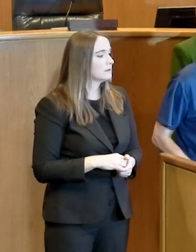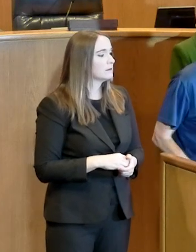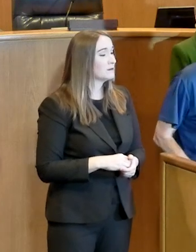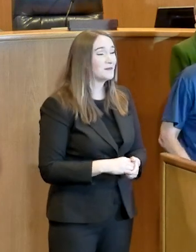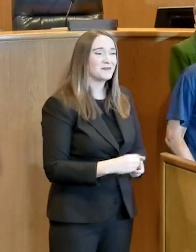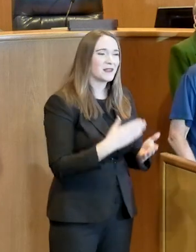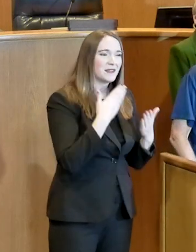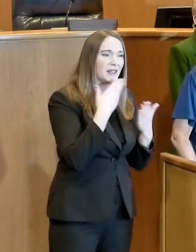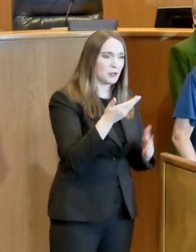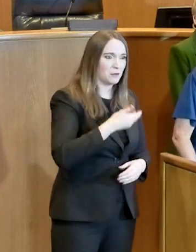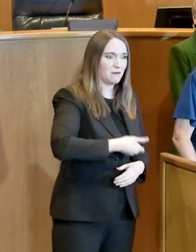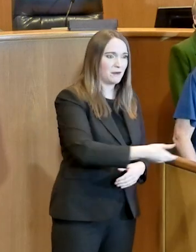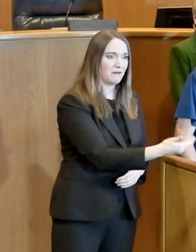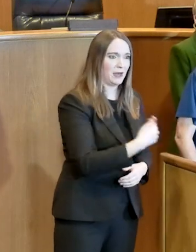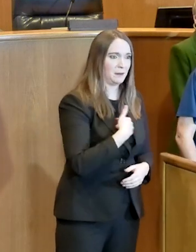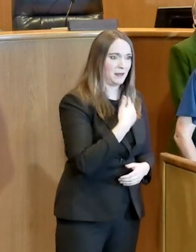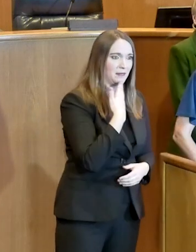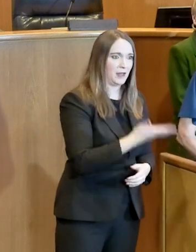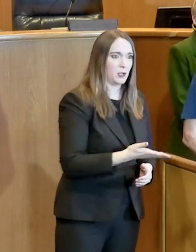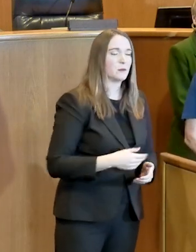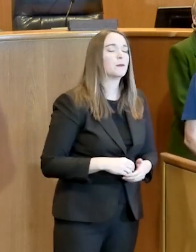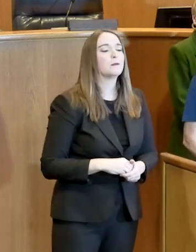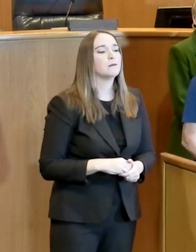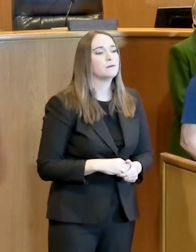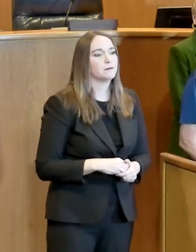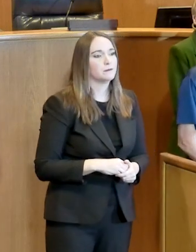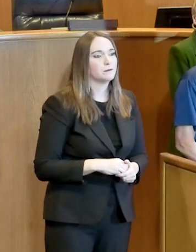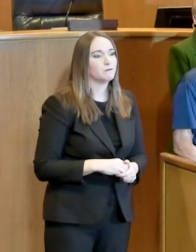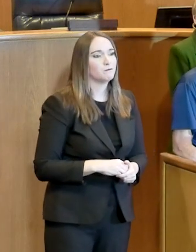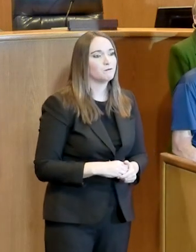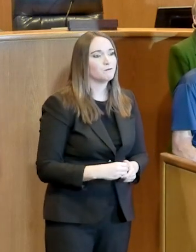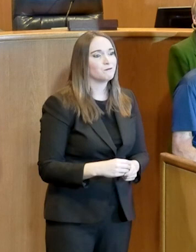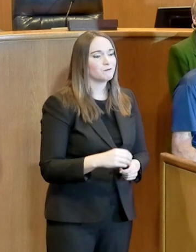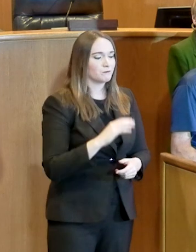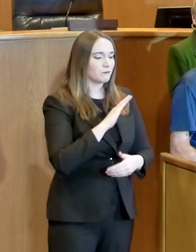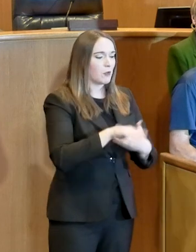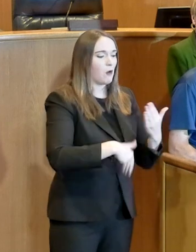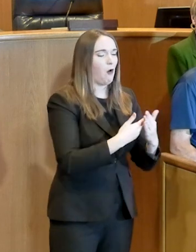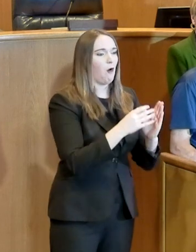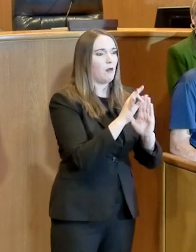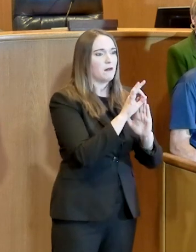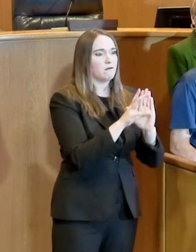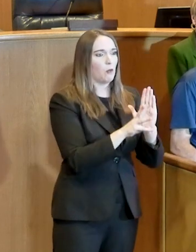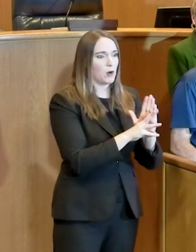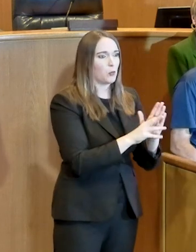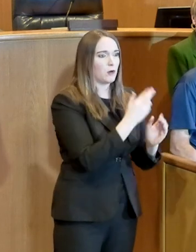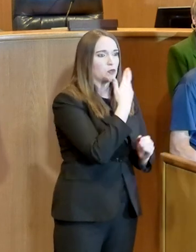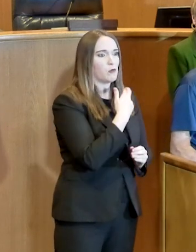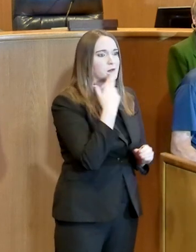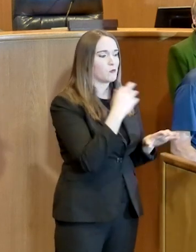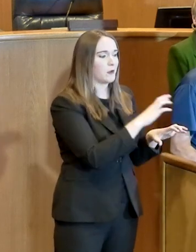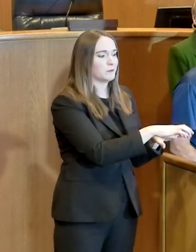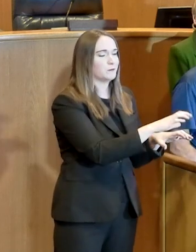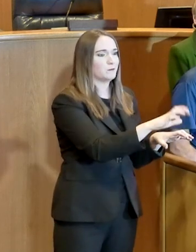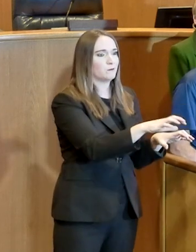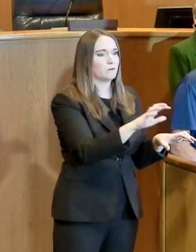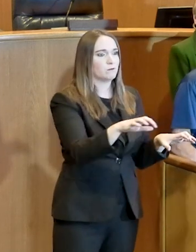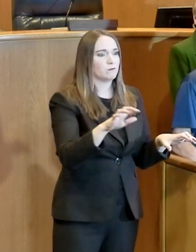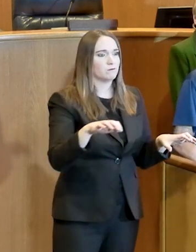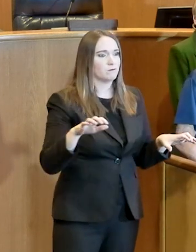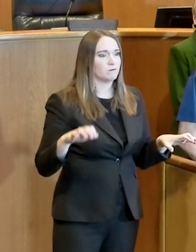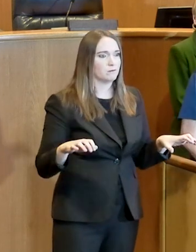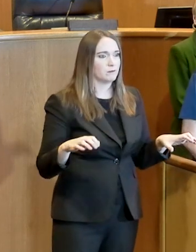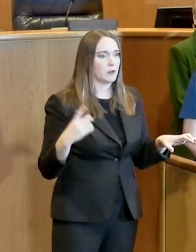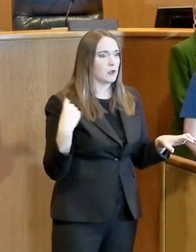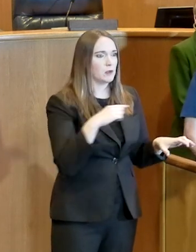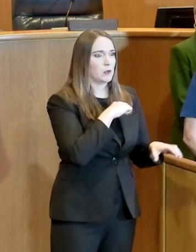Well, thanks for having me. On behalf of the independent restaurants in the Fort Worth area, we all agree that this,